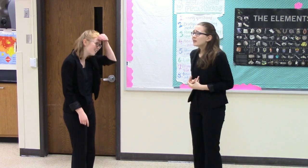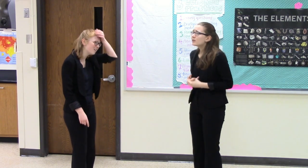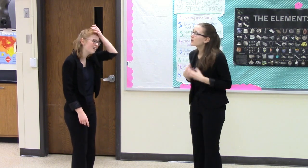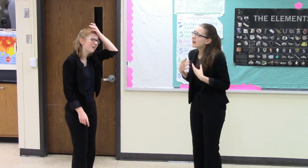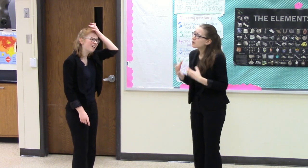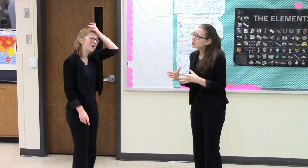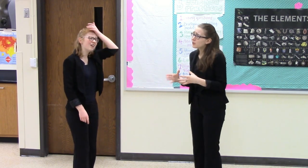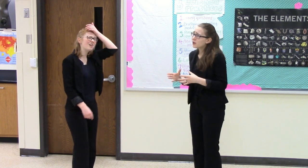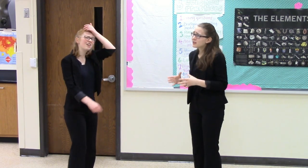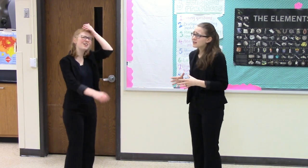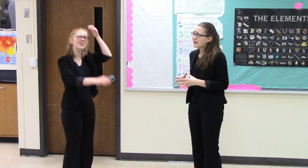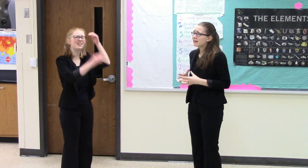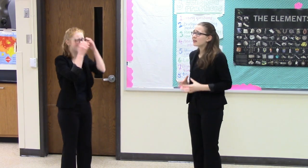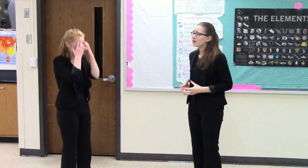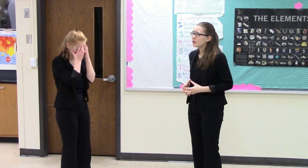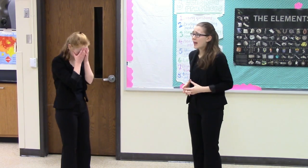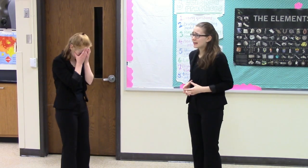Look, I know you want to stay here. I know that.